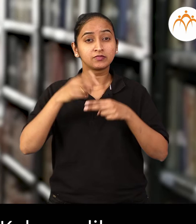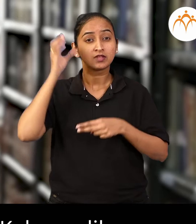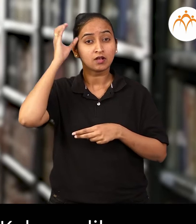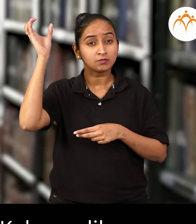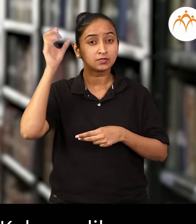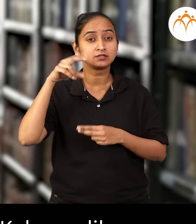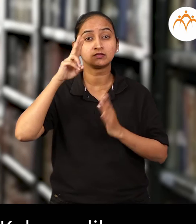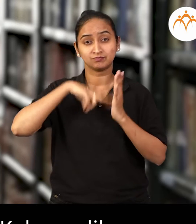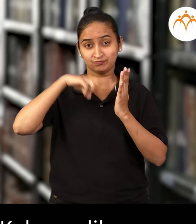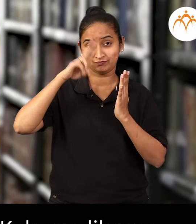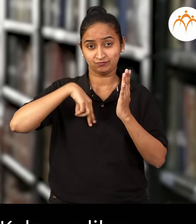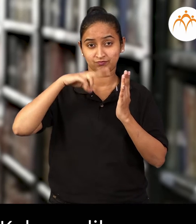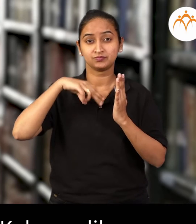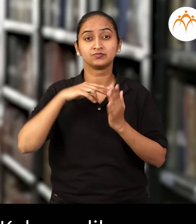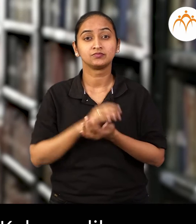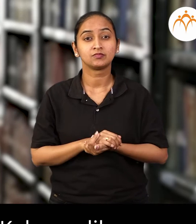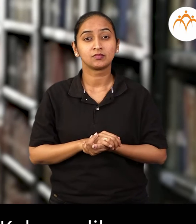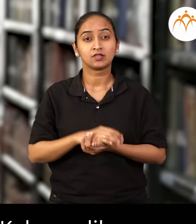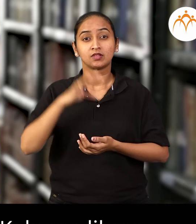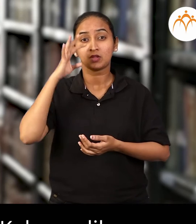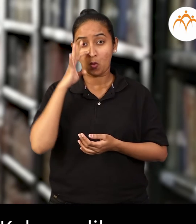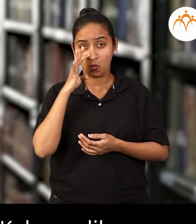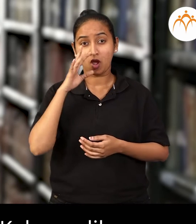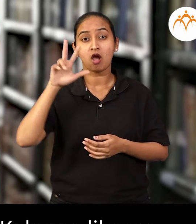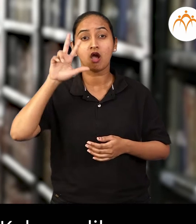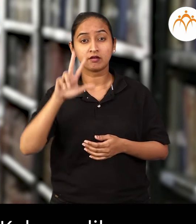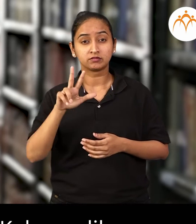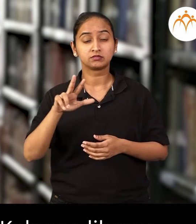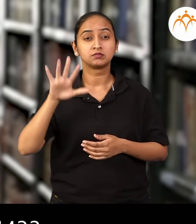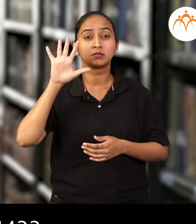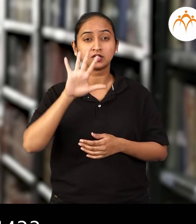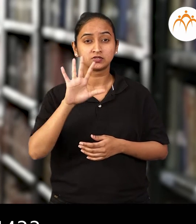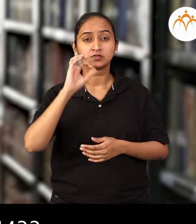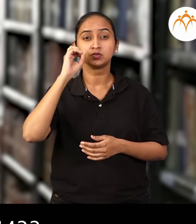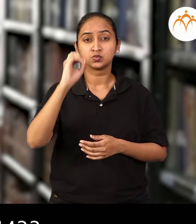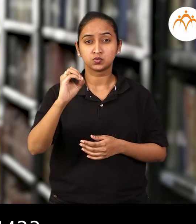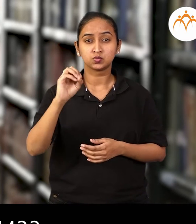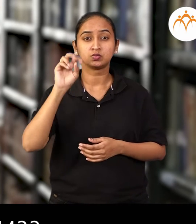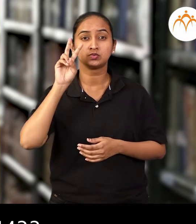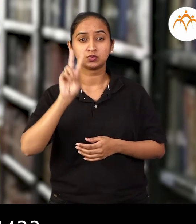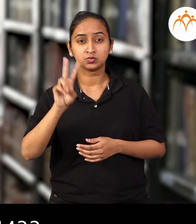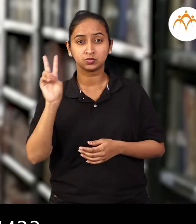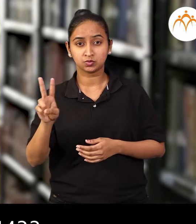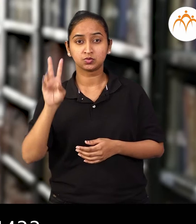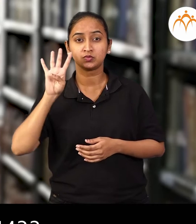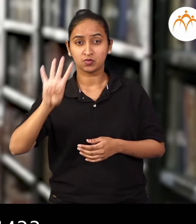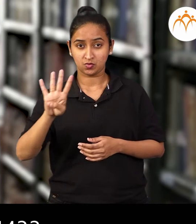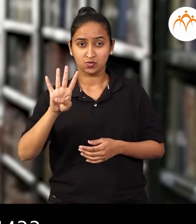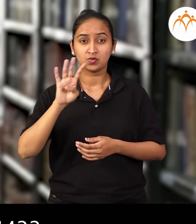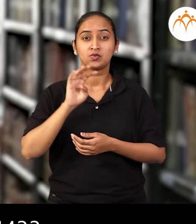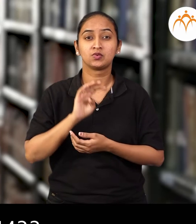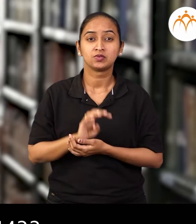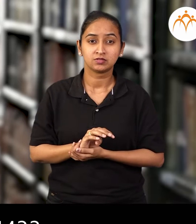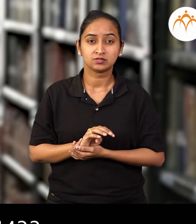Manager Kalpana Library, 9850-224433.